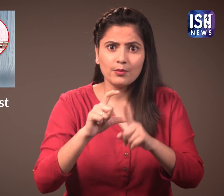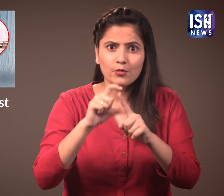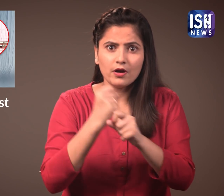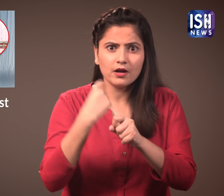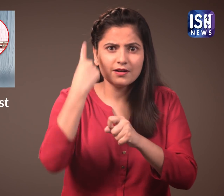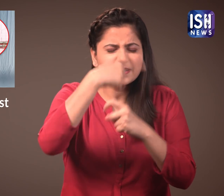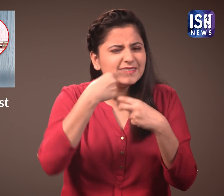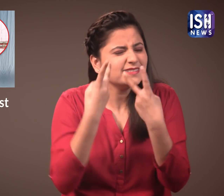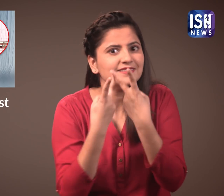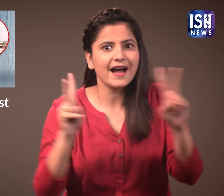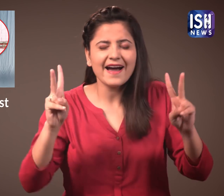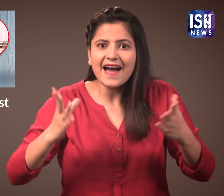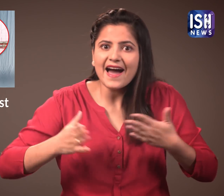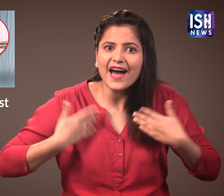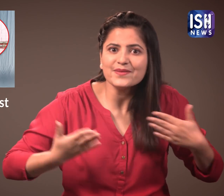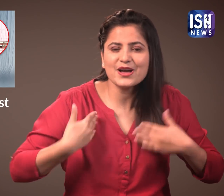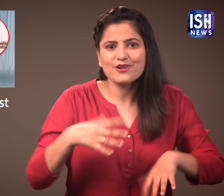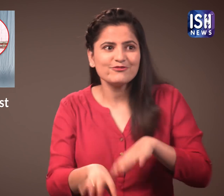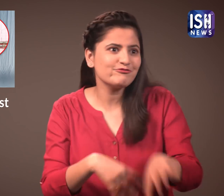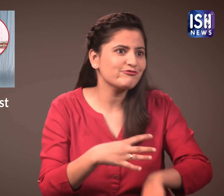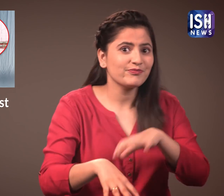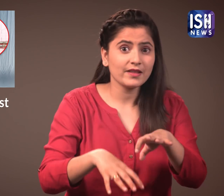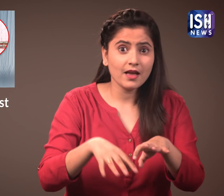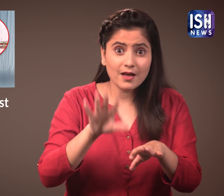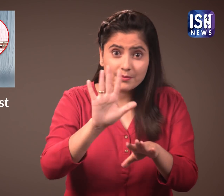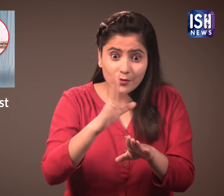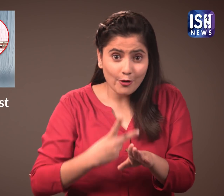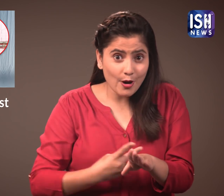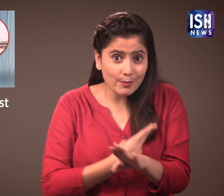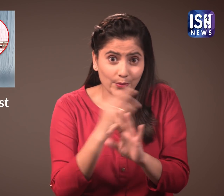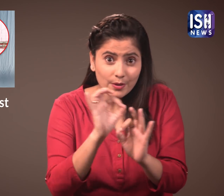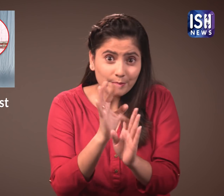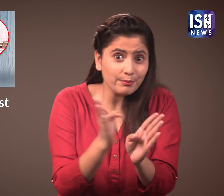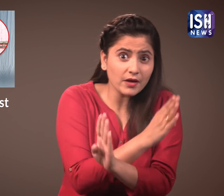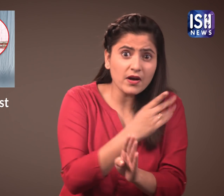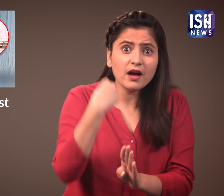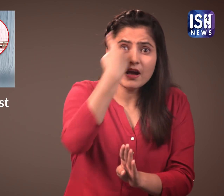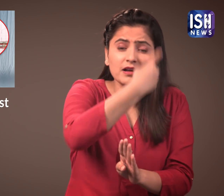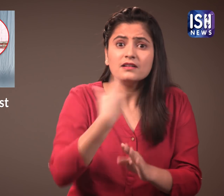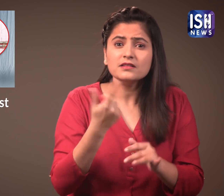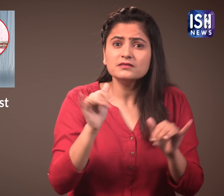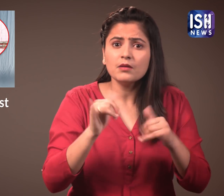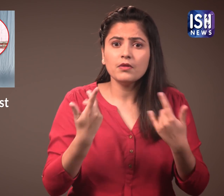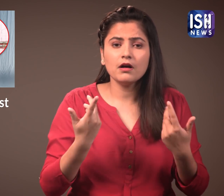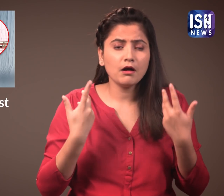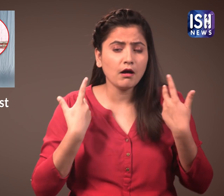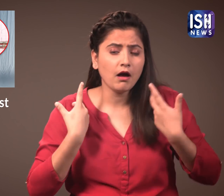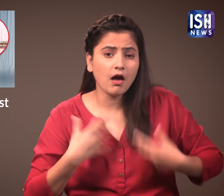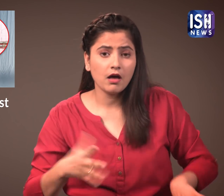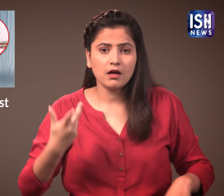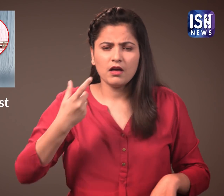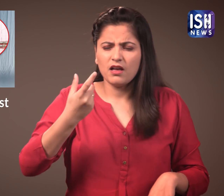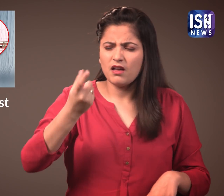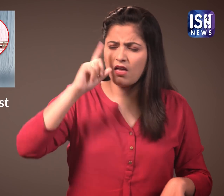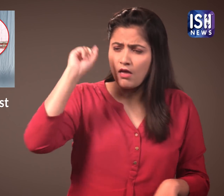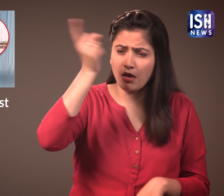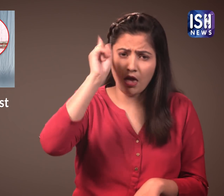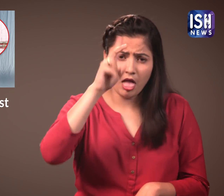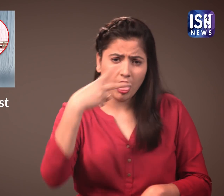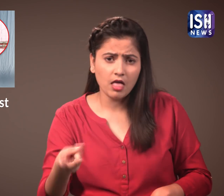After the surgery, there was a big change in Khurshi. She became very happy. Before the surgery, she used to be very tired, she would faint, she was